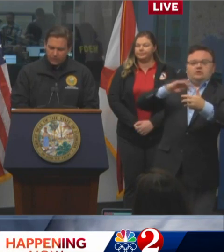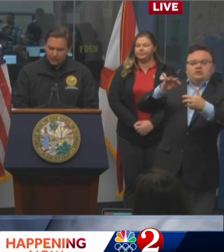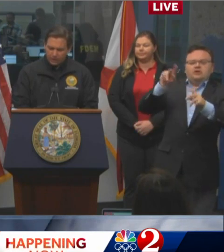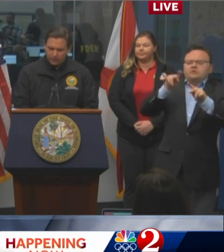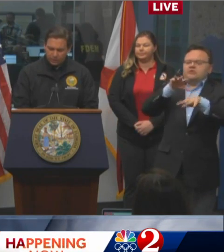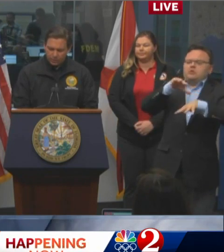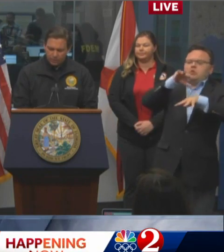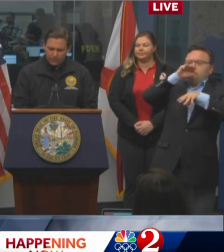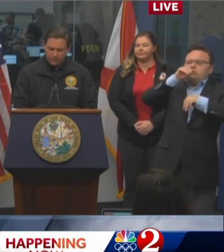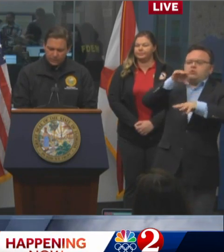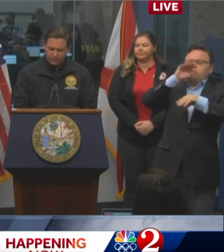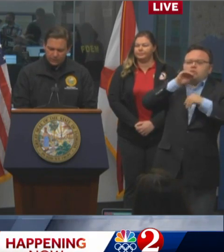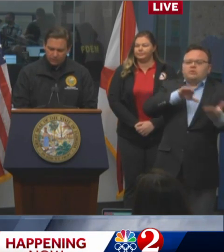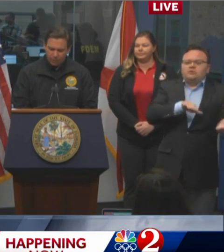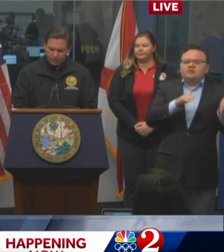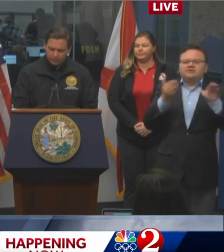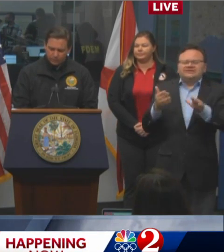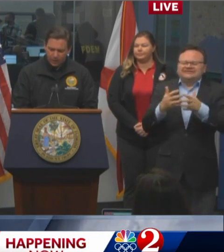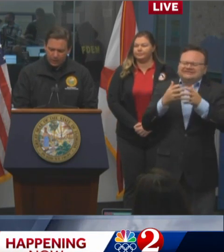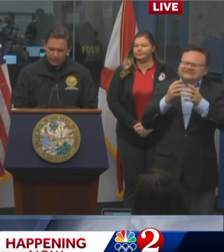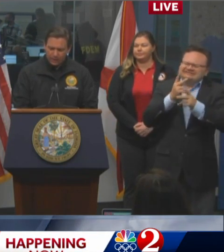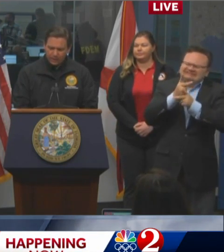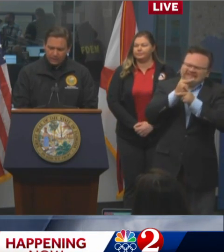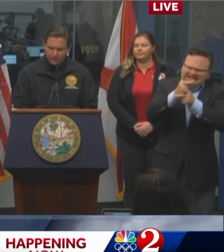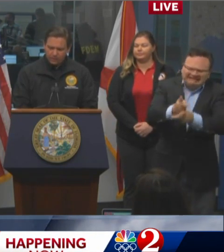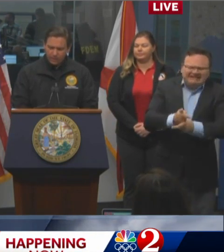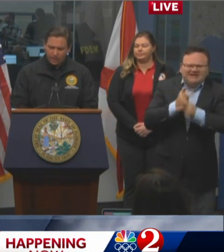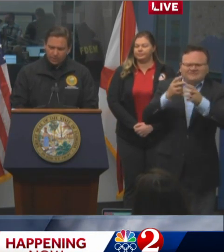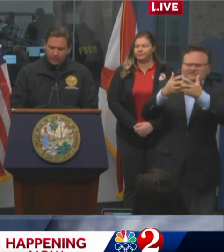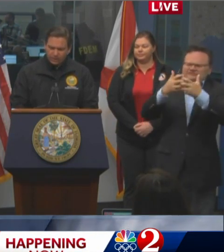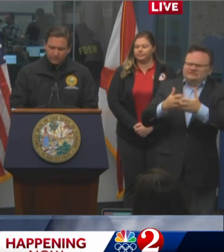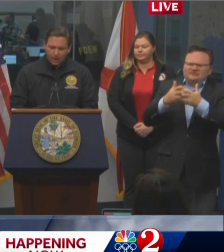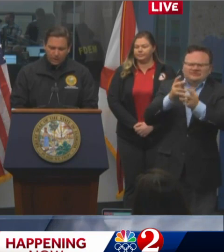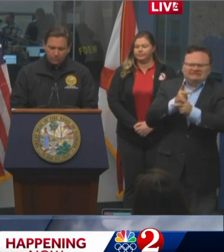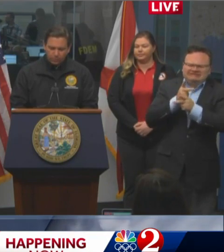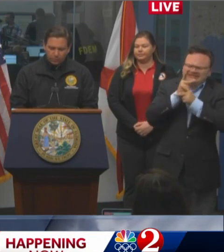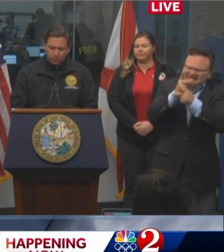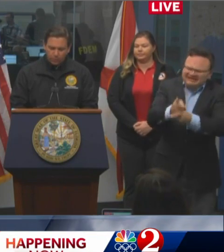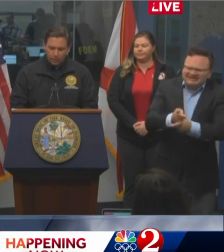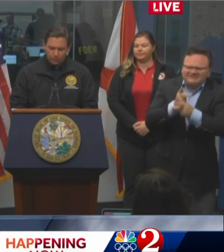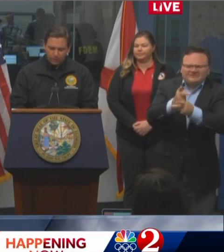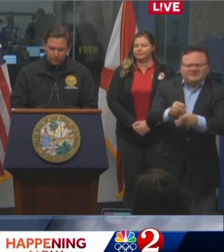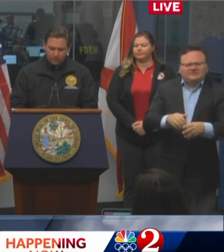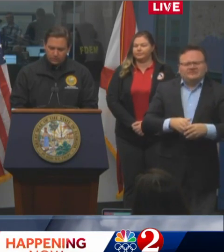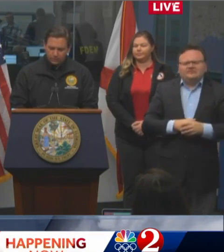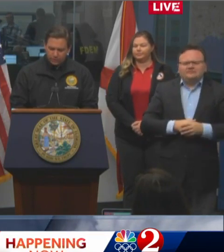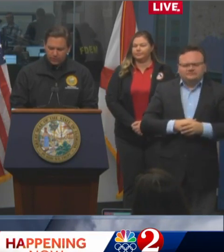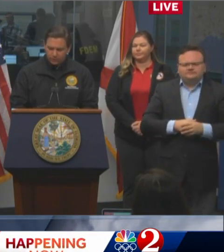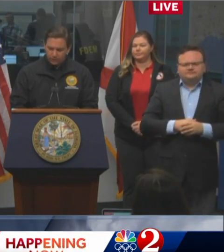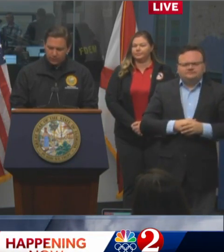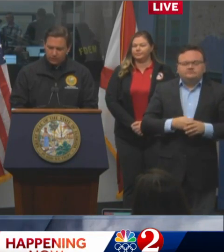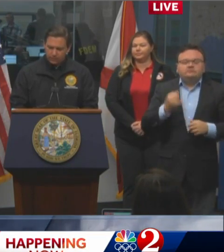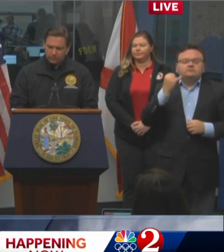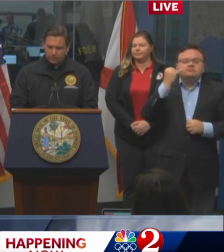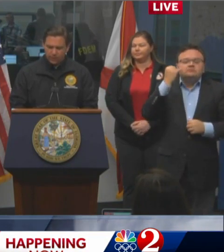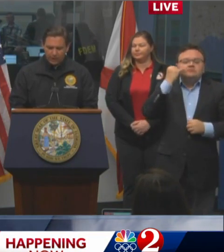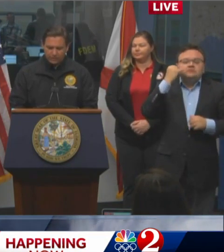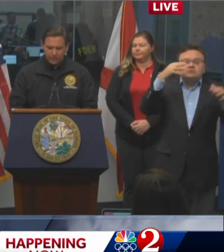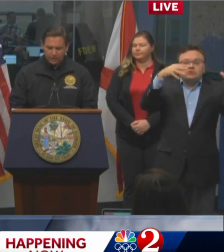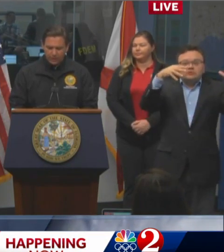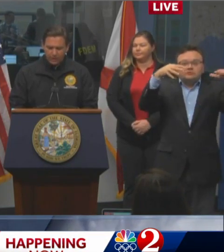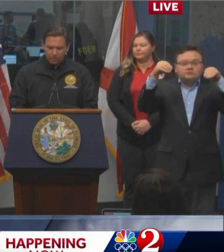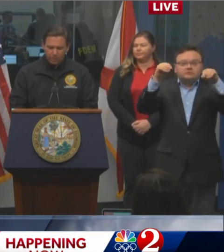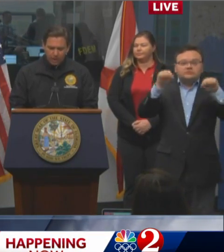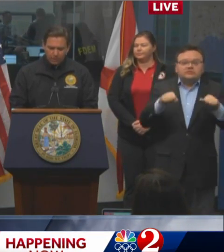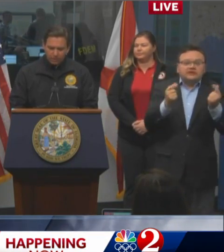officials in your county health department on the safety of water supply. In the event of power outages, bottled or boiled water can be used for drinking, cooking and personal